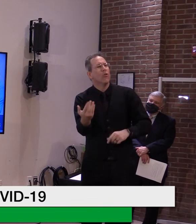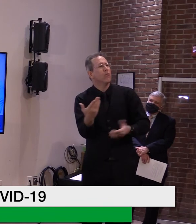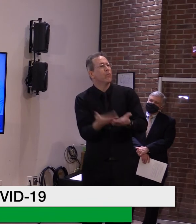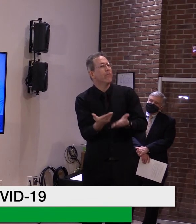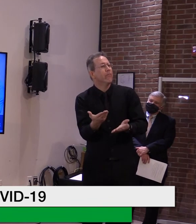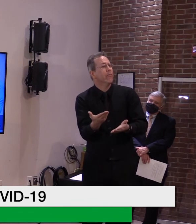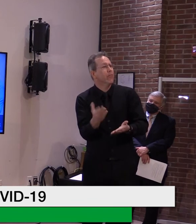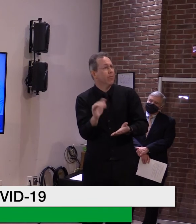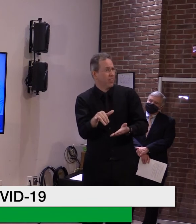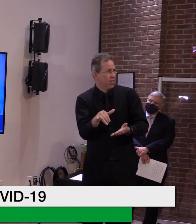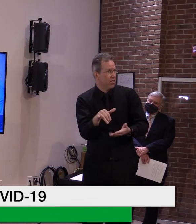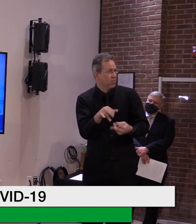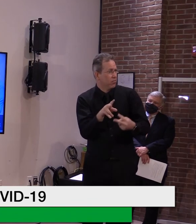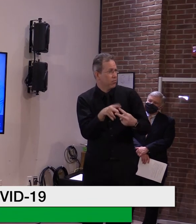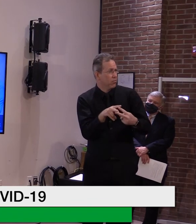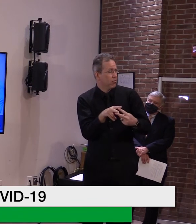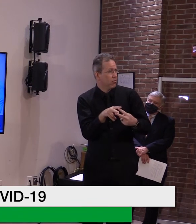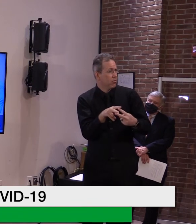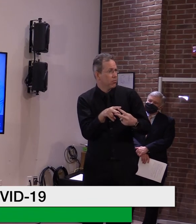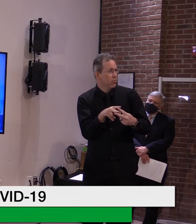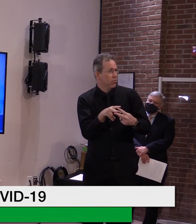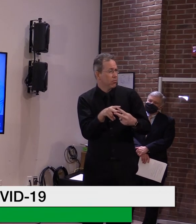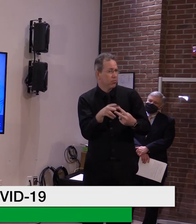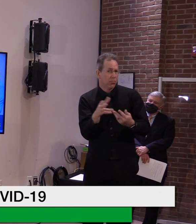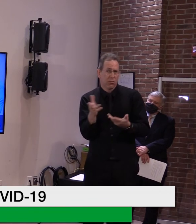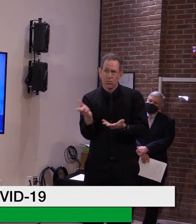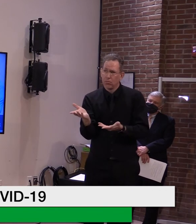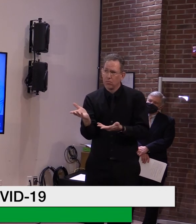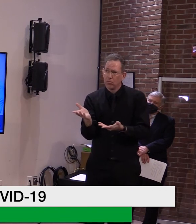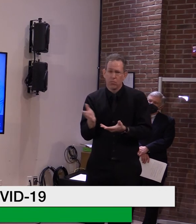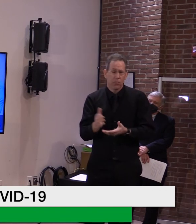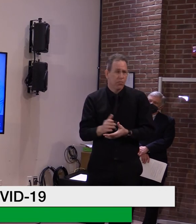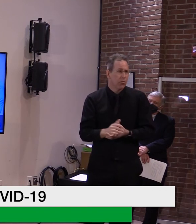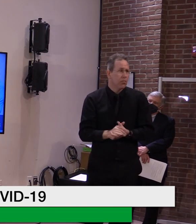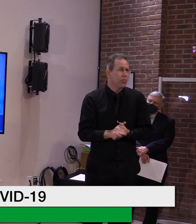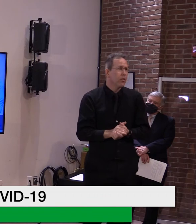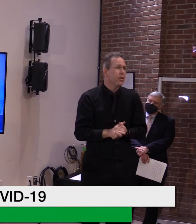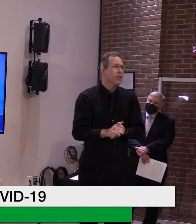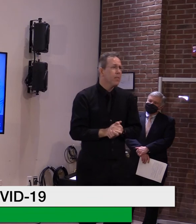Yeah, these are scenarios that I don't know as I have the answer to.